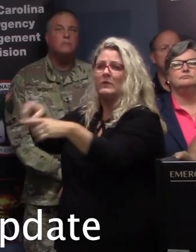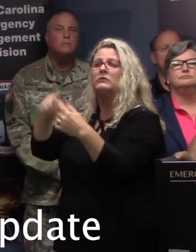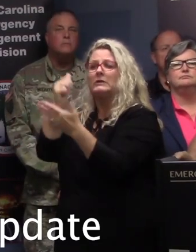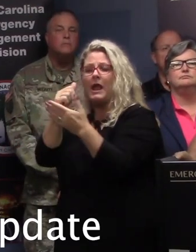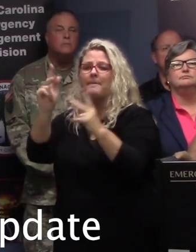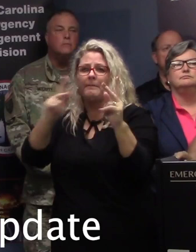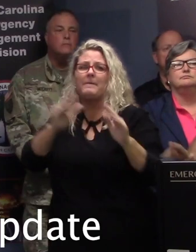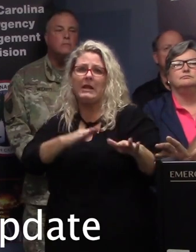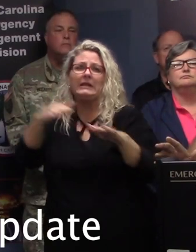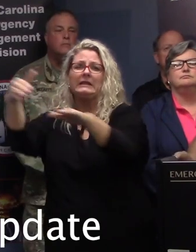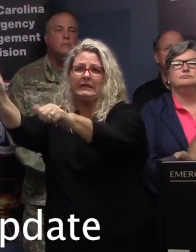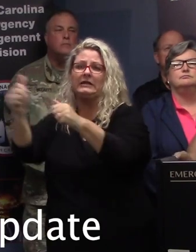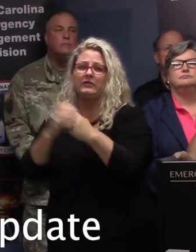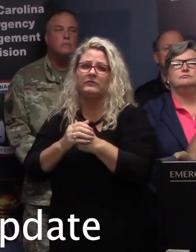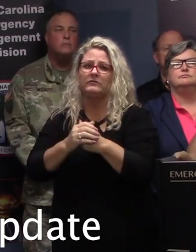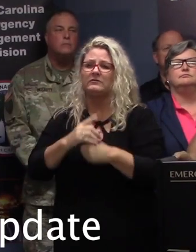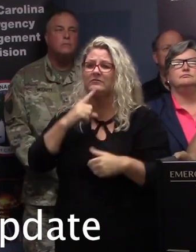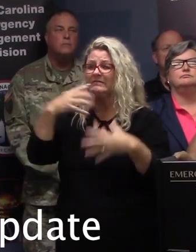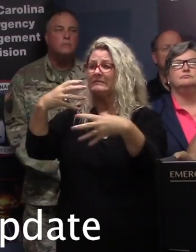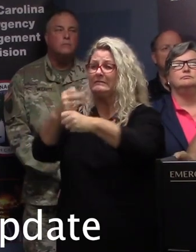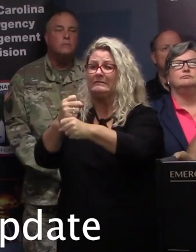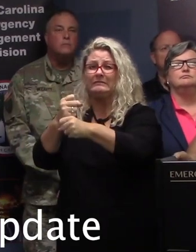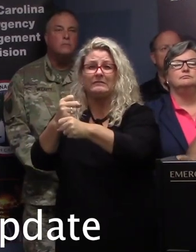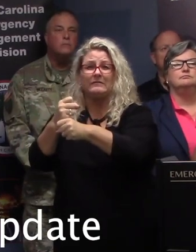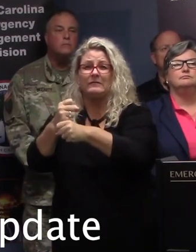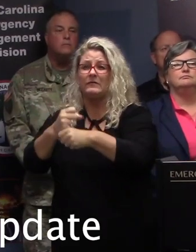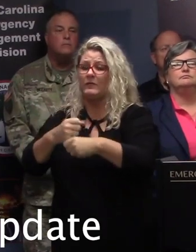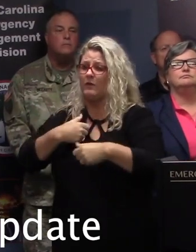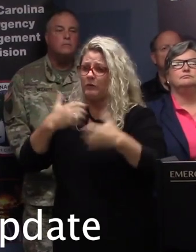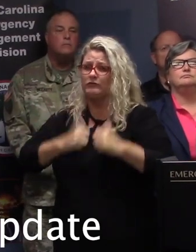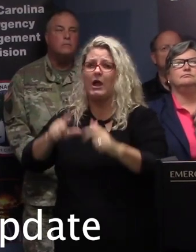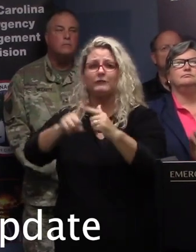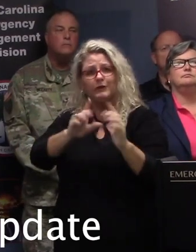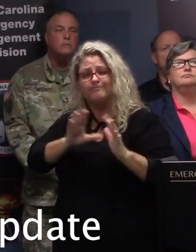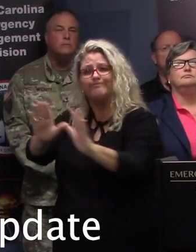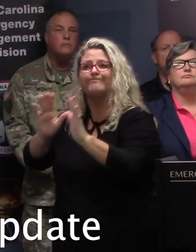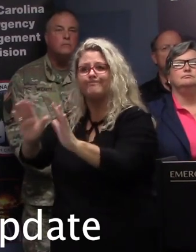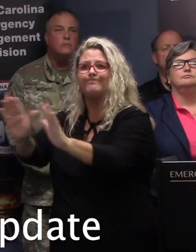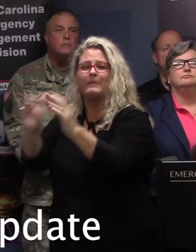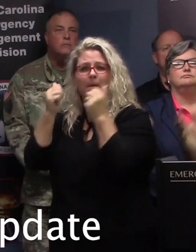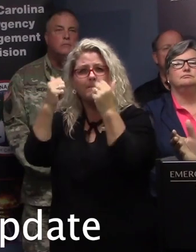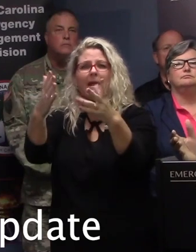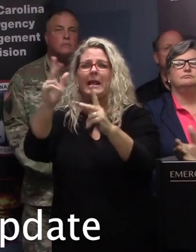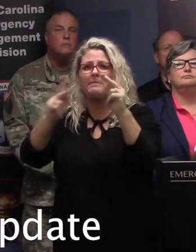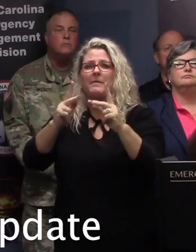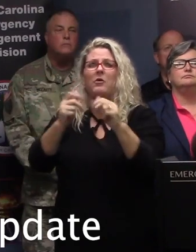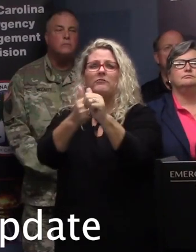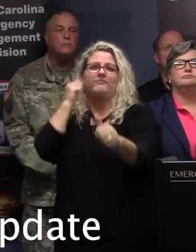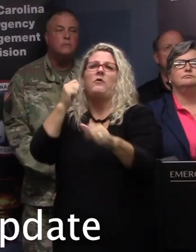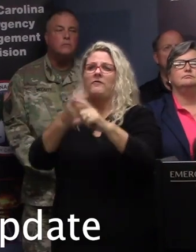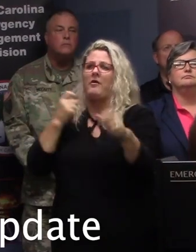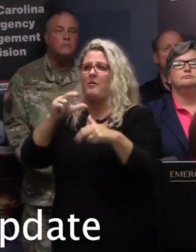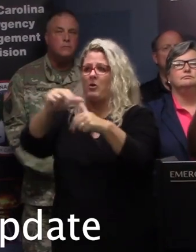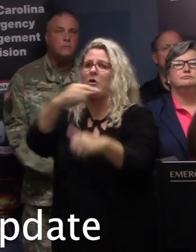coastal area. In short, our operation will move as many people or evacuees away from the threatened area as